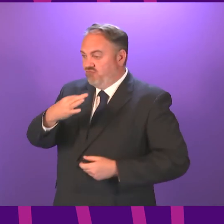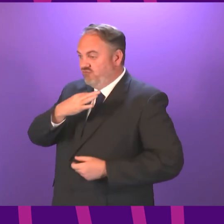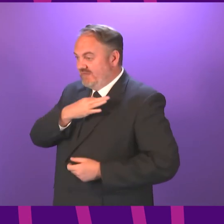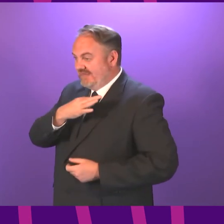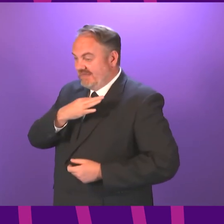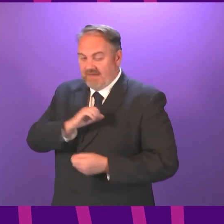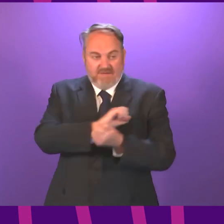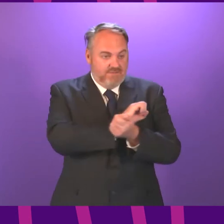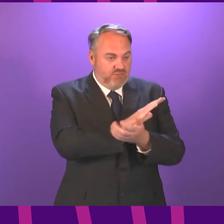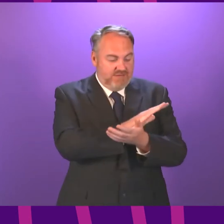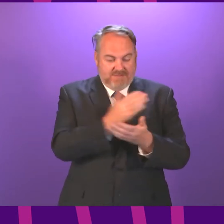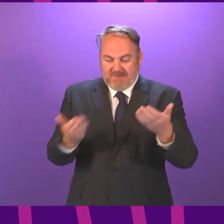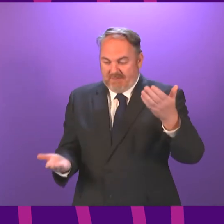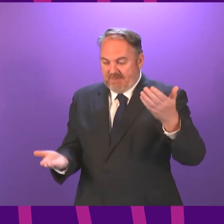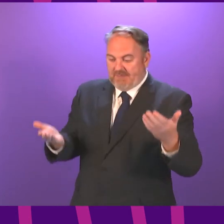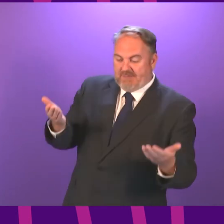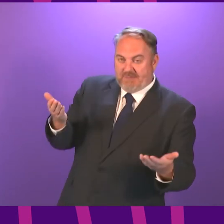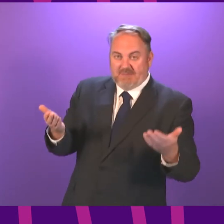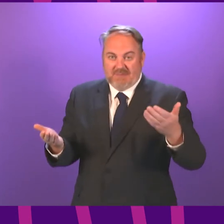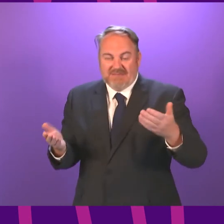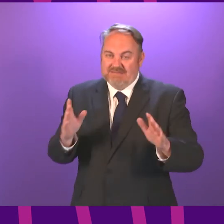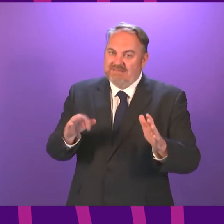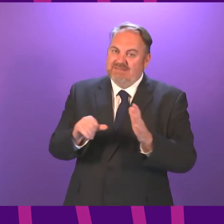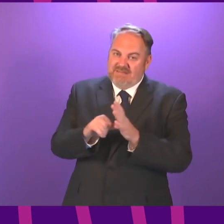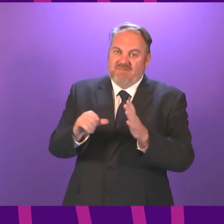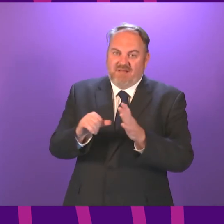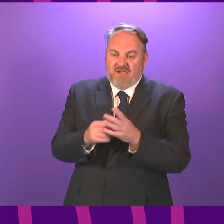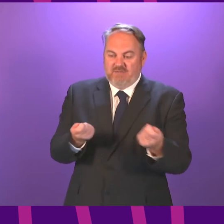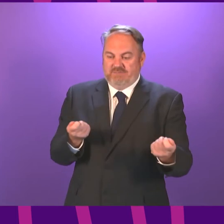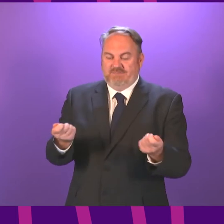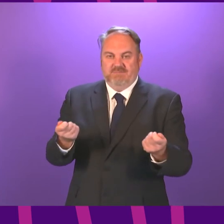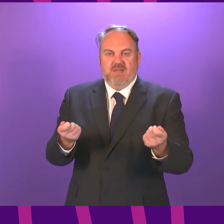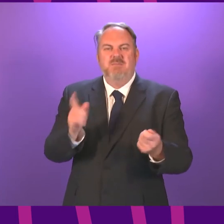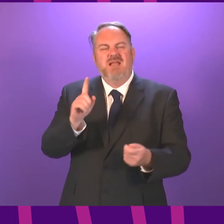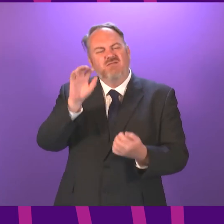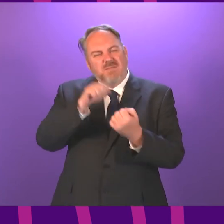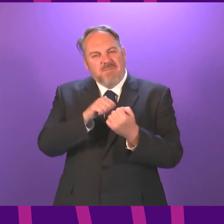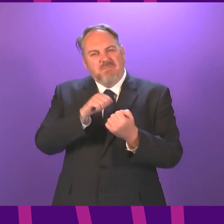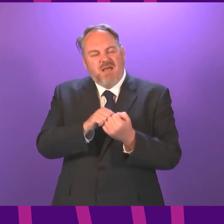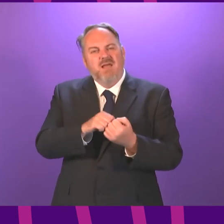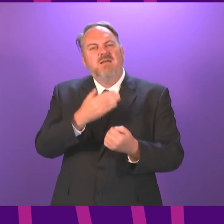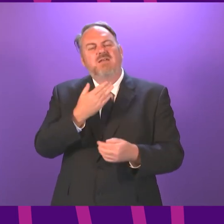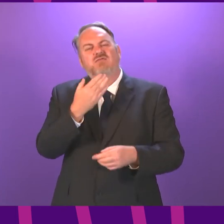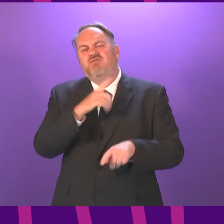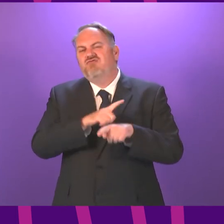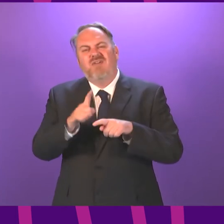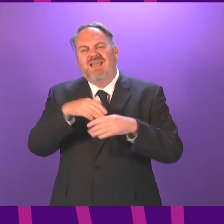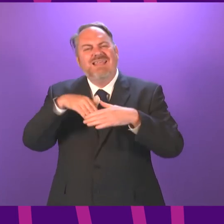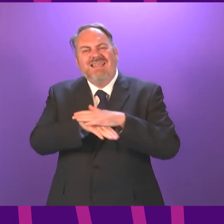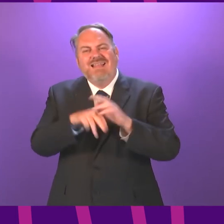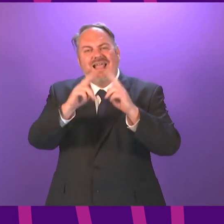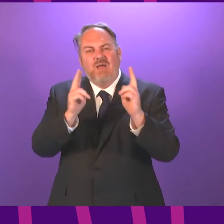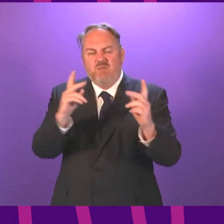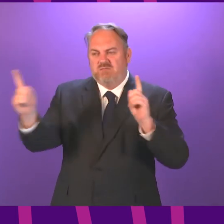not perfect. However, there are some principles that we can and should all follow. Meet outdoors as much as possible.